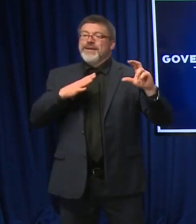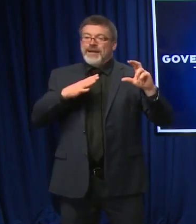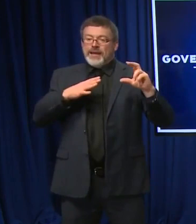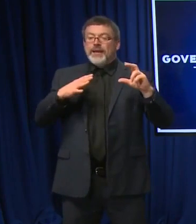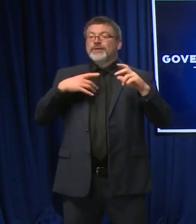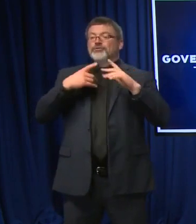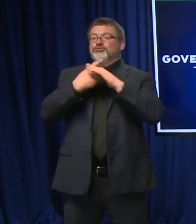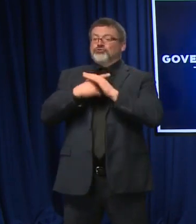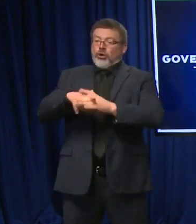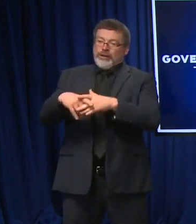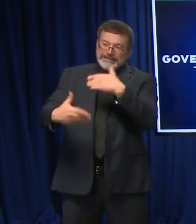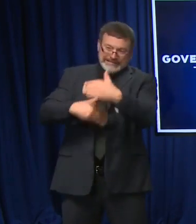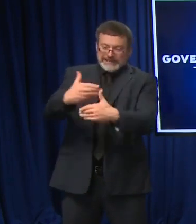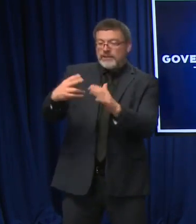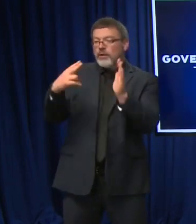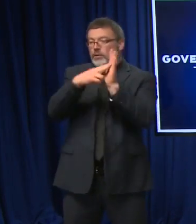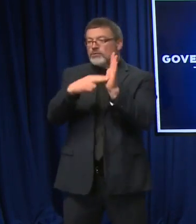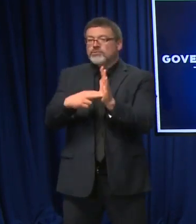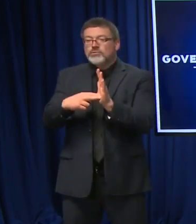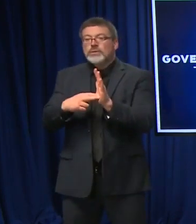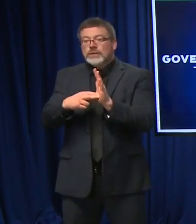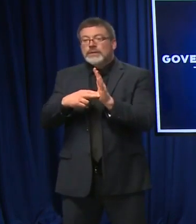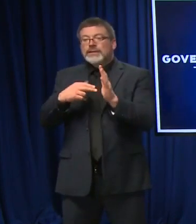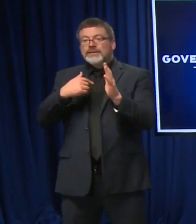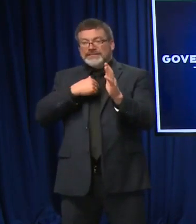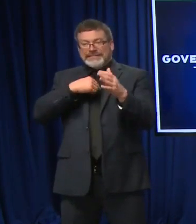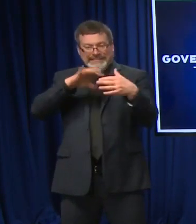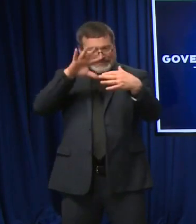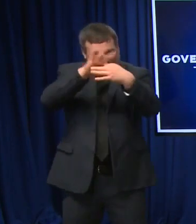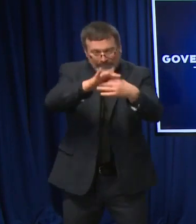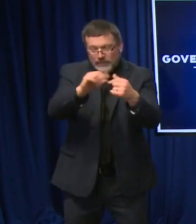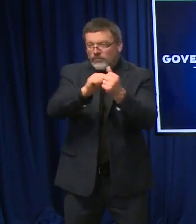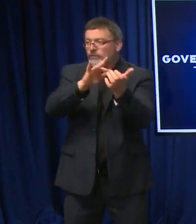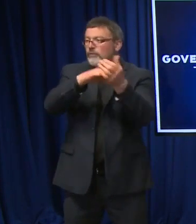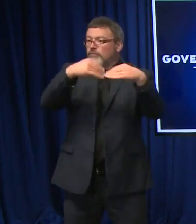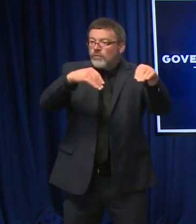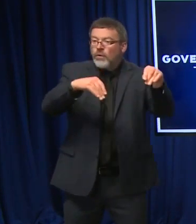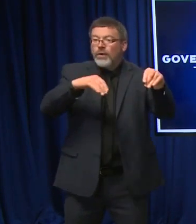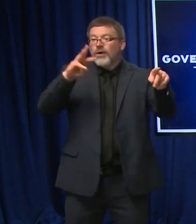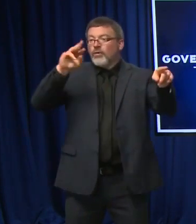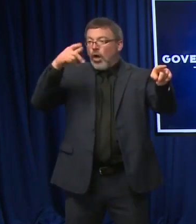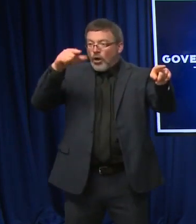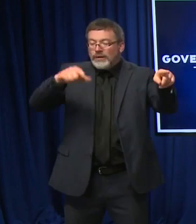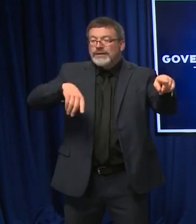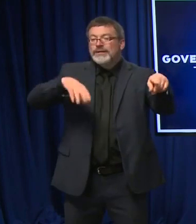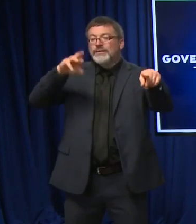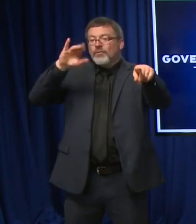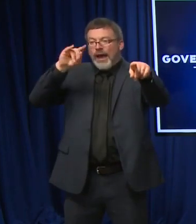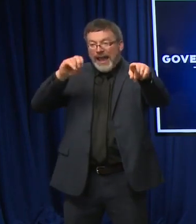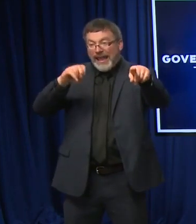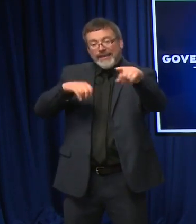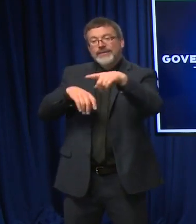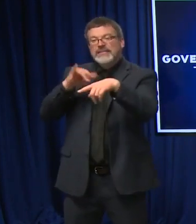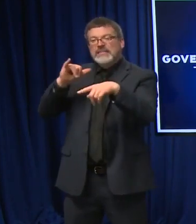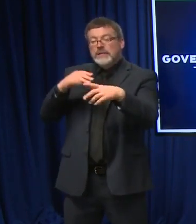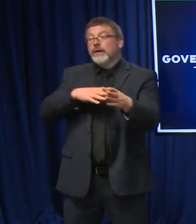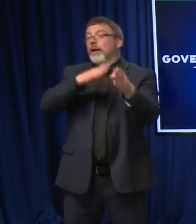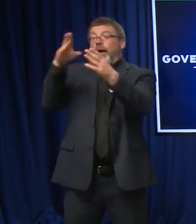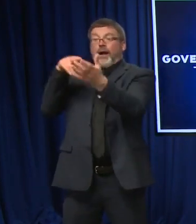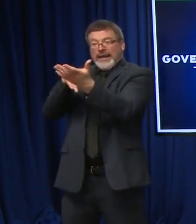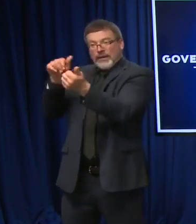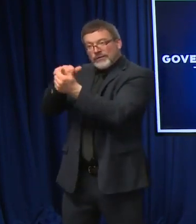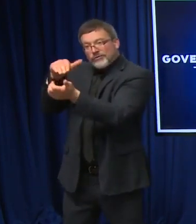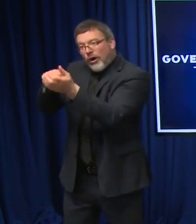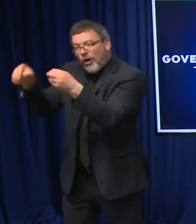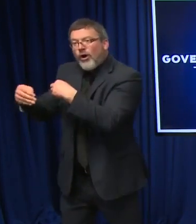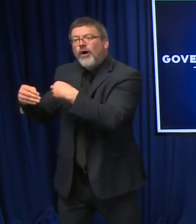data downloaded from pharmacies and providers. That's going to take a little bit of time. But right now, when you look at all the different opportunities to get vaccinated, whether it's